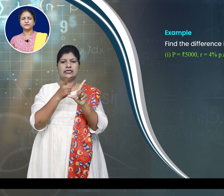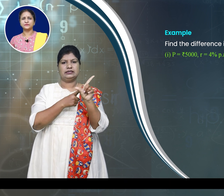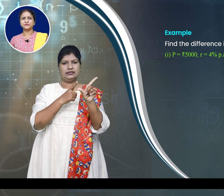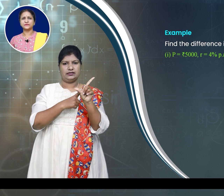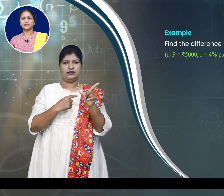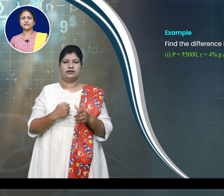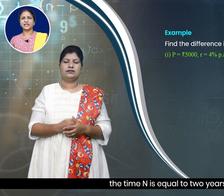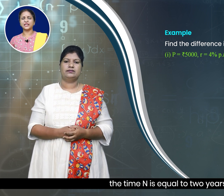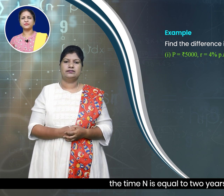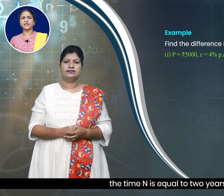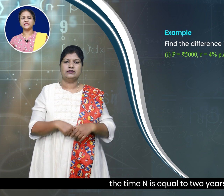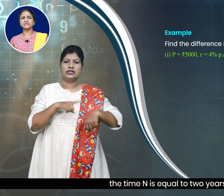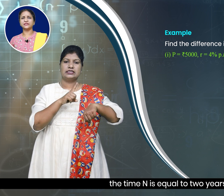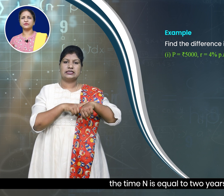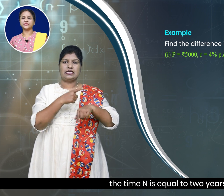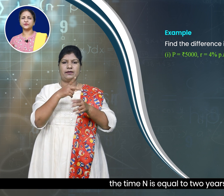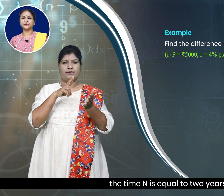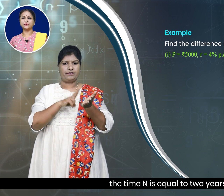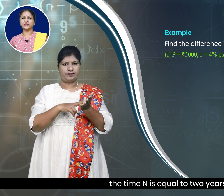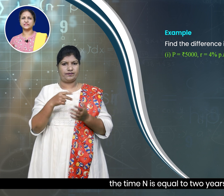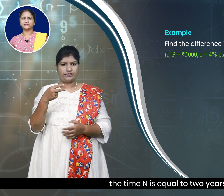The time n is equal to 2 years.